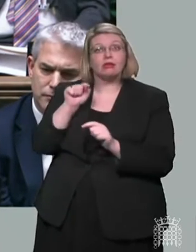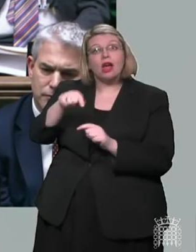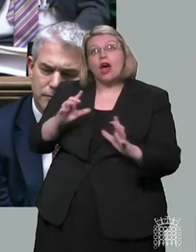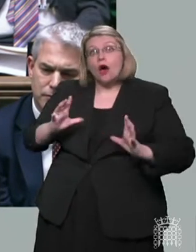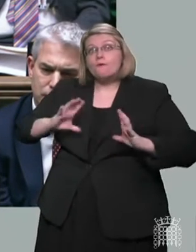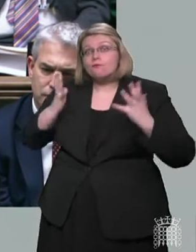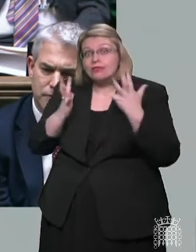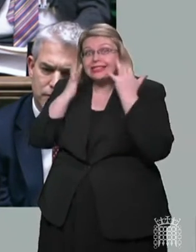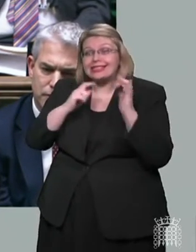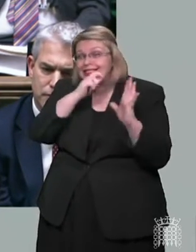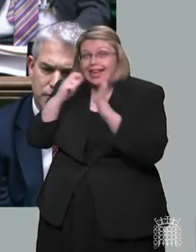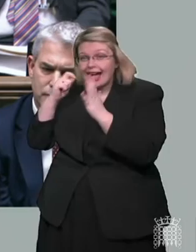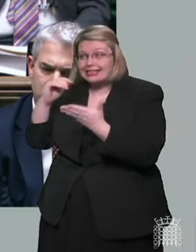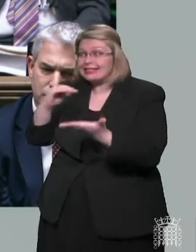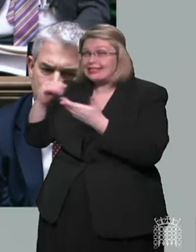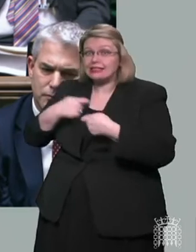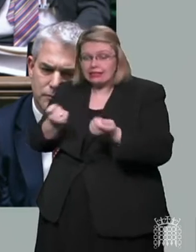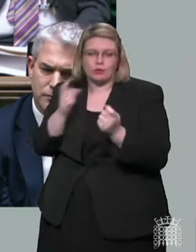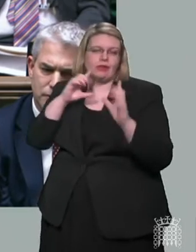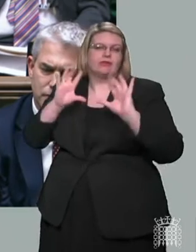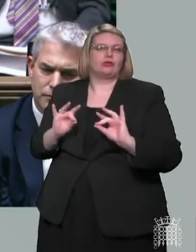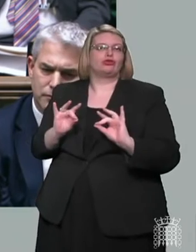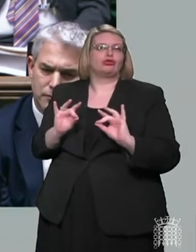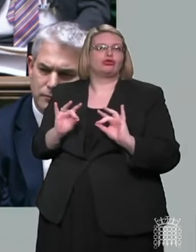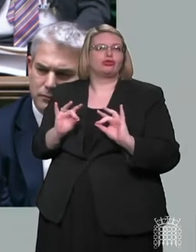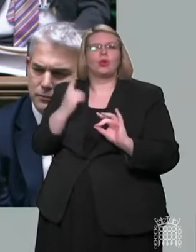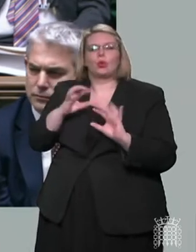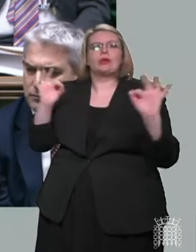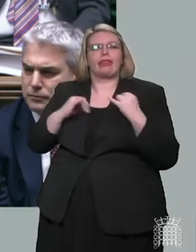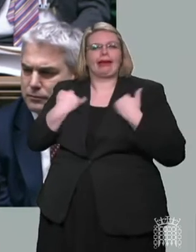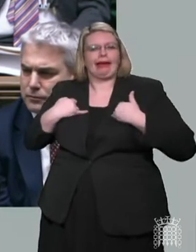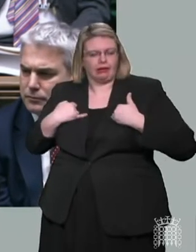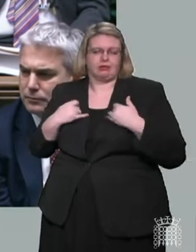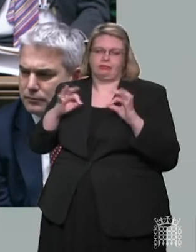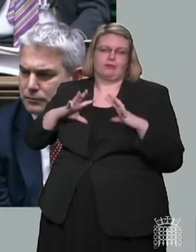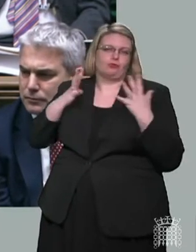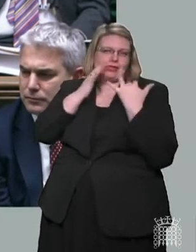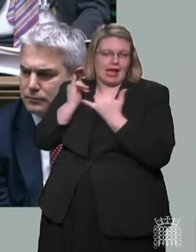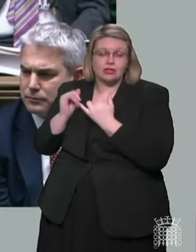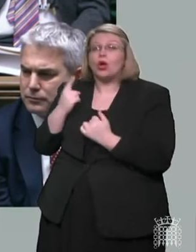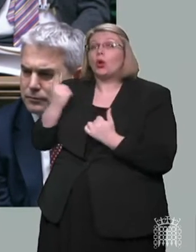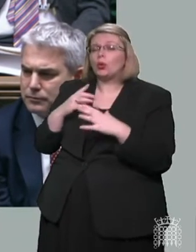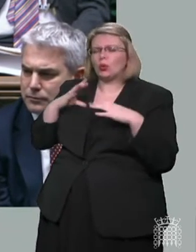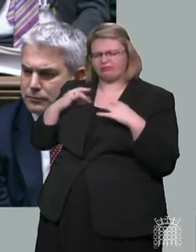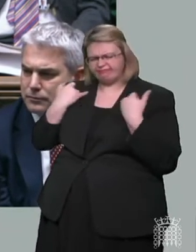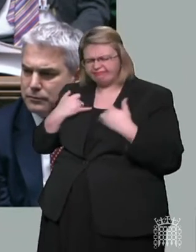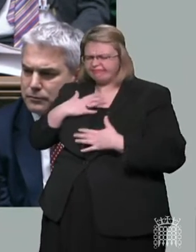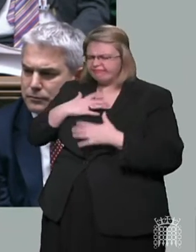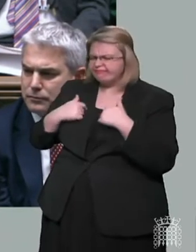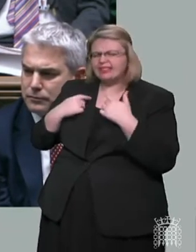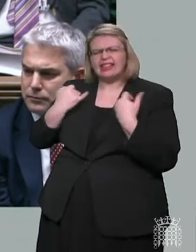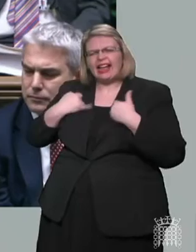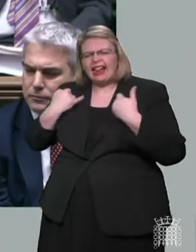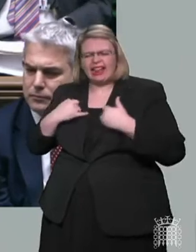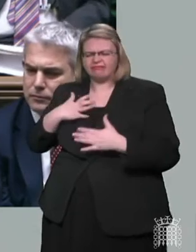and asymptomatic testing for the general public. We will continue to provide free symptomatic tests to the oldest age